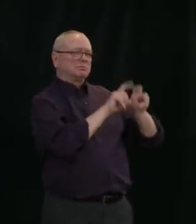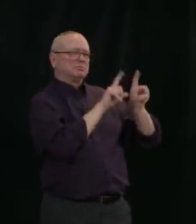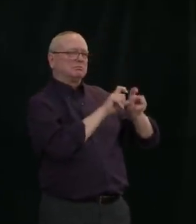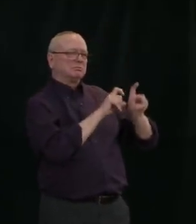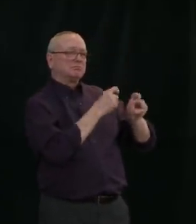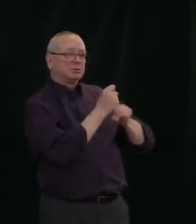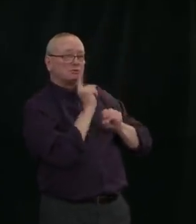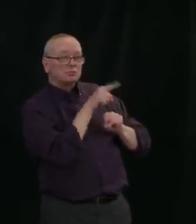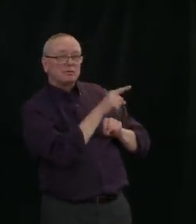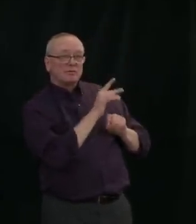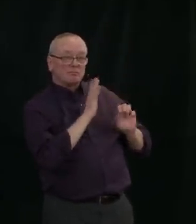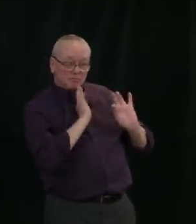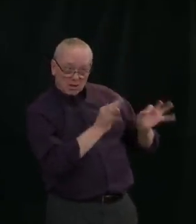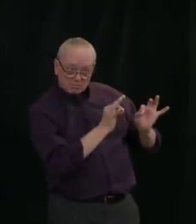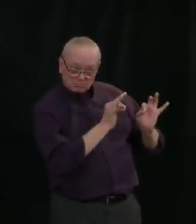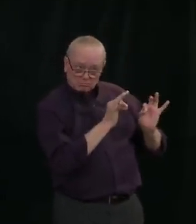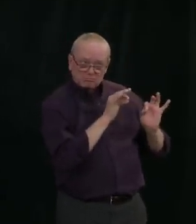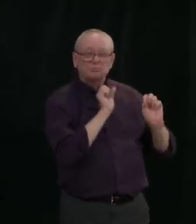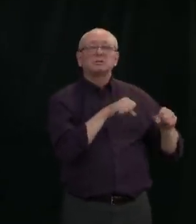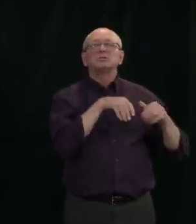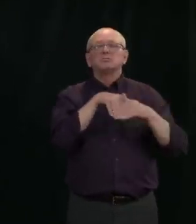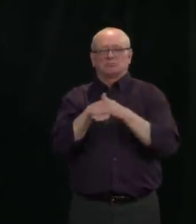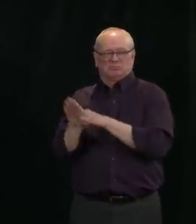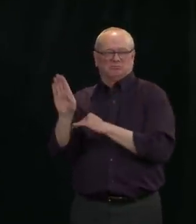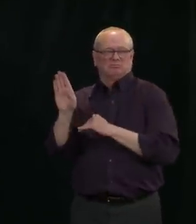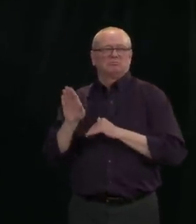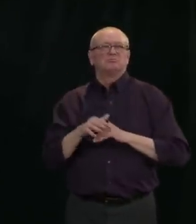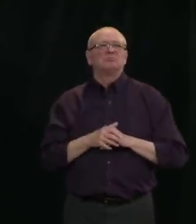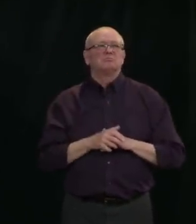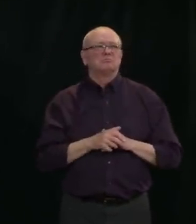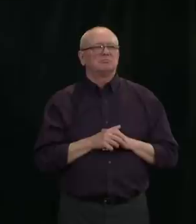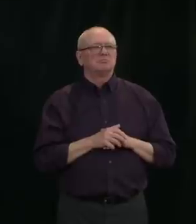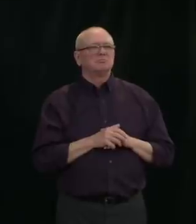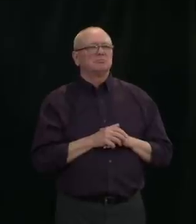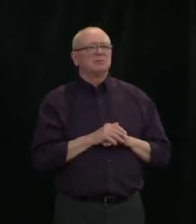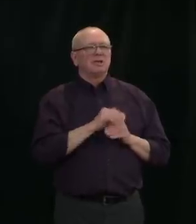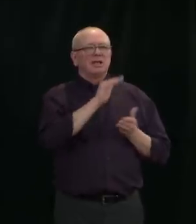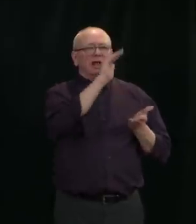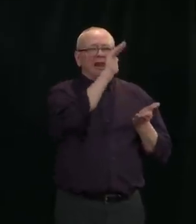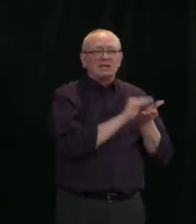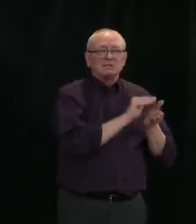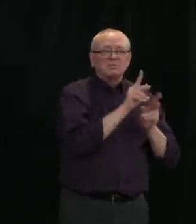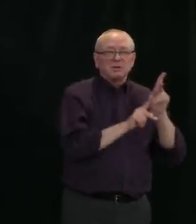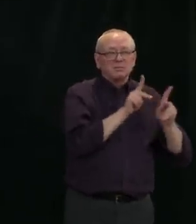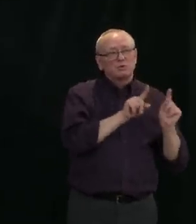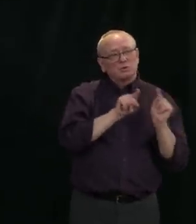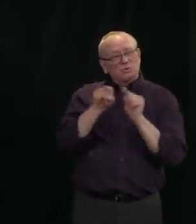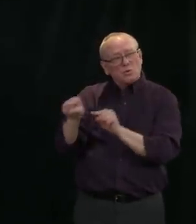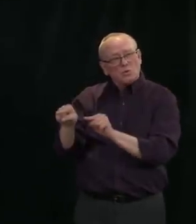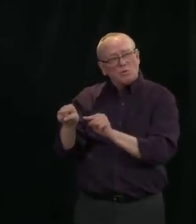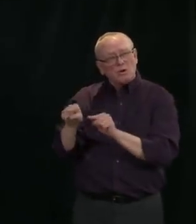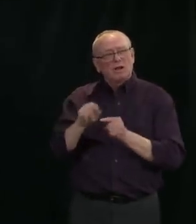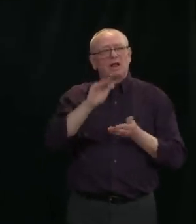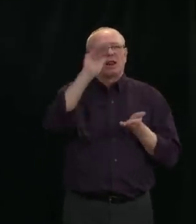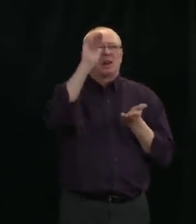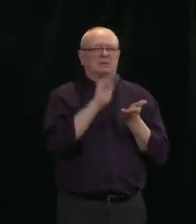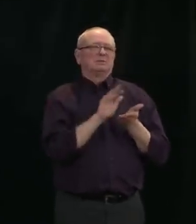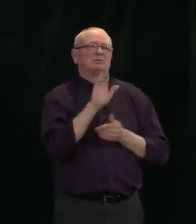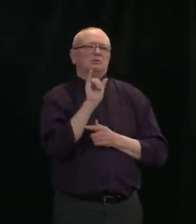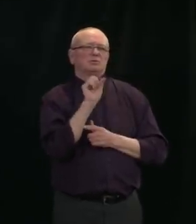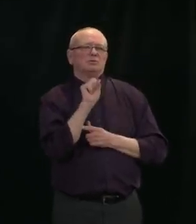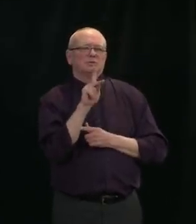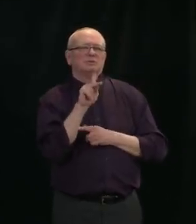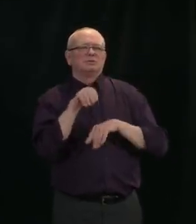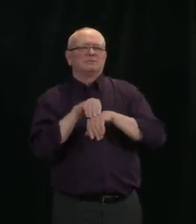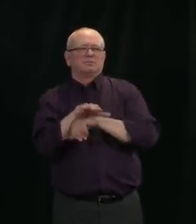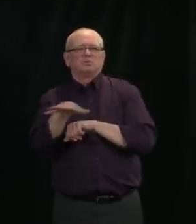any given place, the more the chances are reduced that the virus could be brought in. so again, at this time, this is a measure that